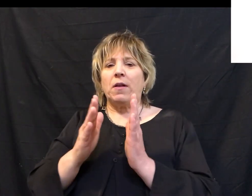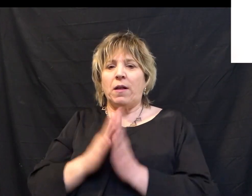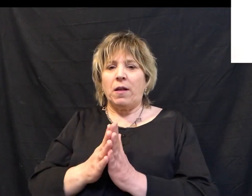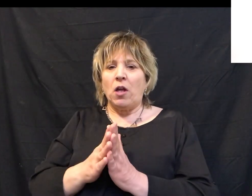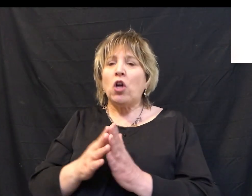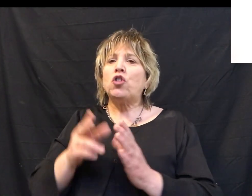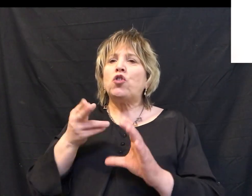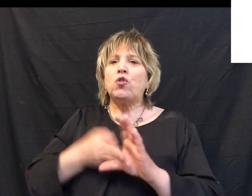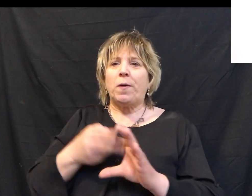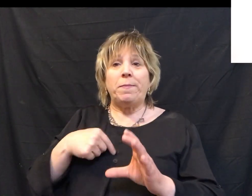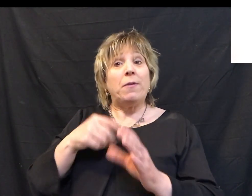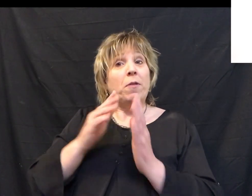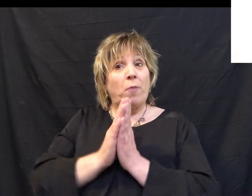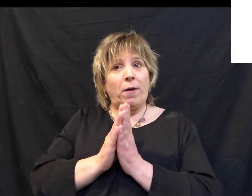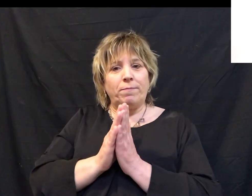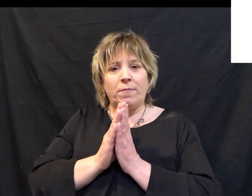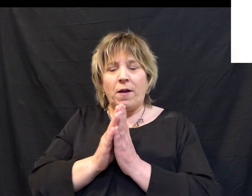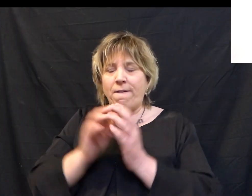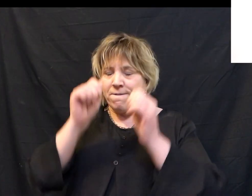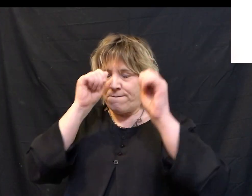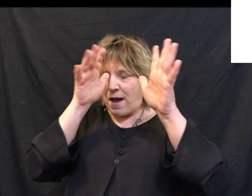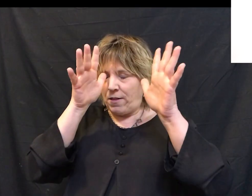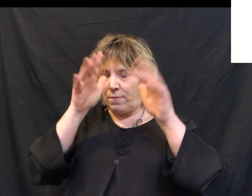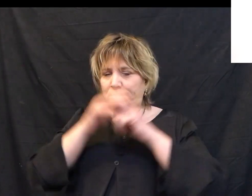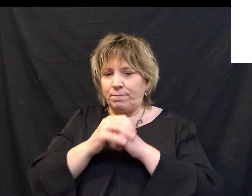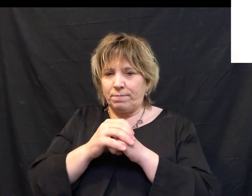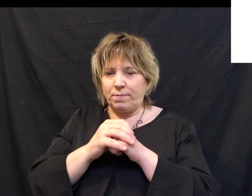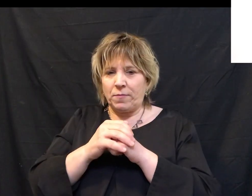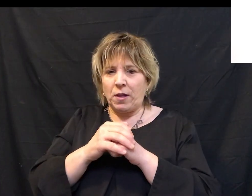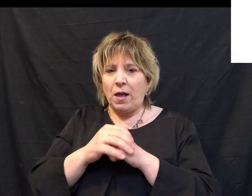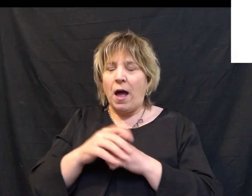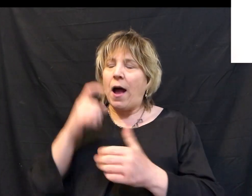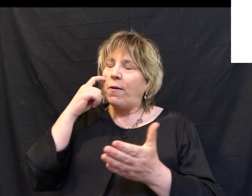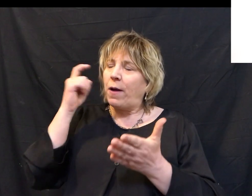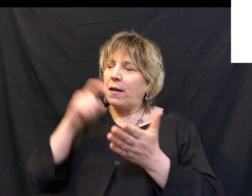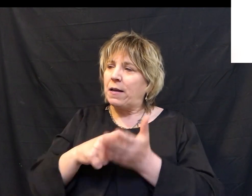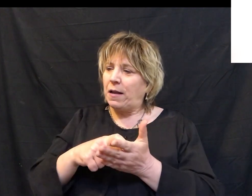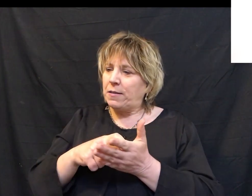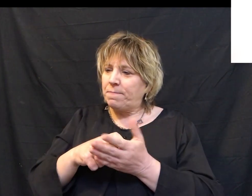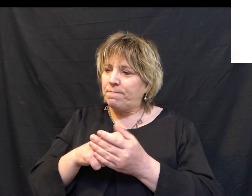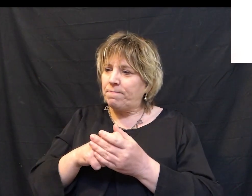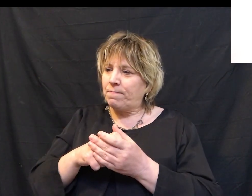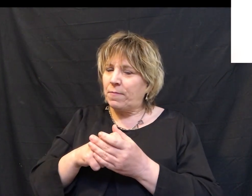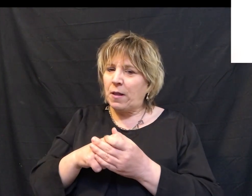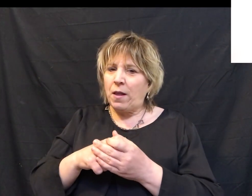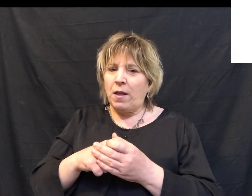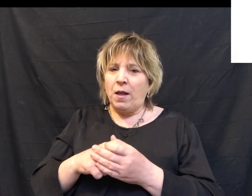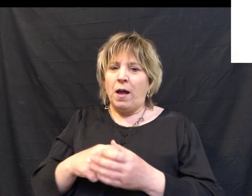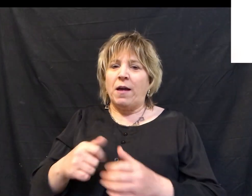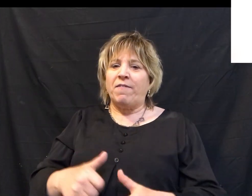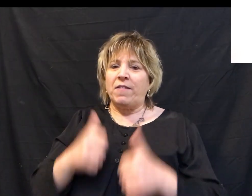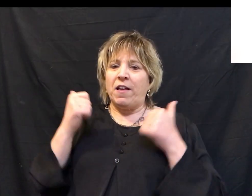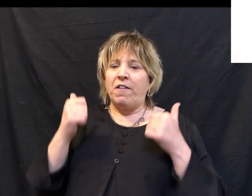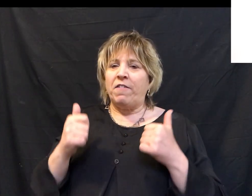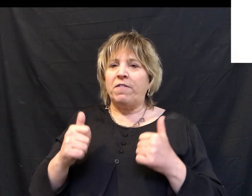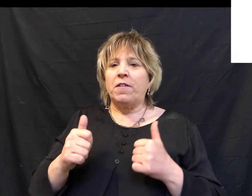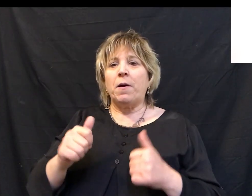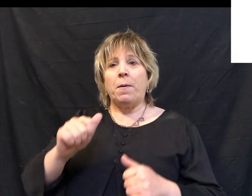you to go ahead and join me in prayer right now. Heavenly Father, I recognize that I have lived my